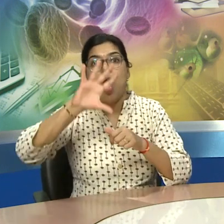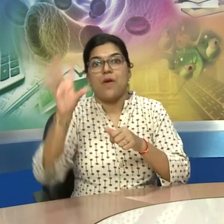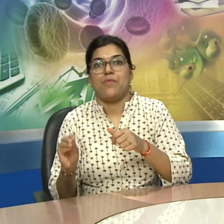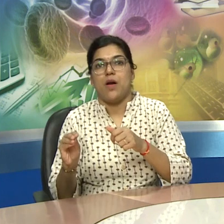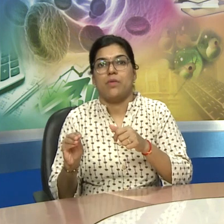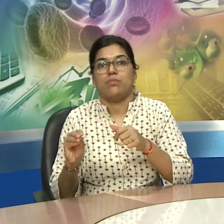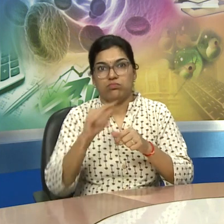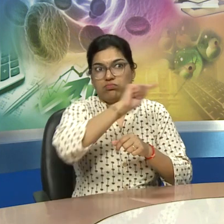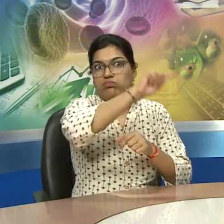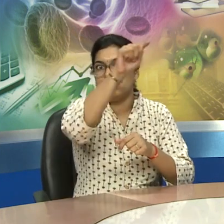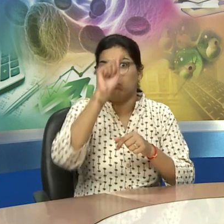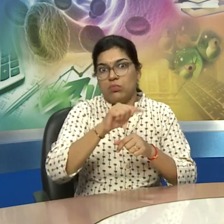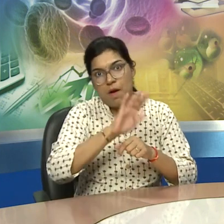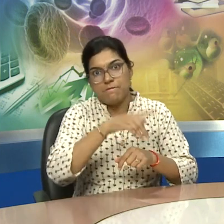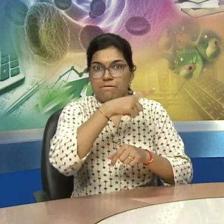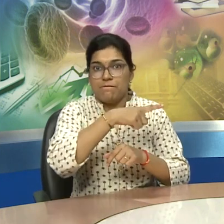in asia and africa